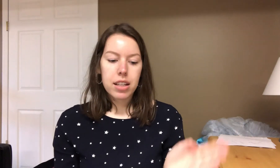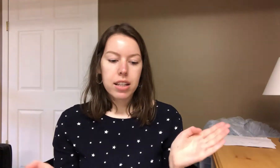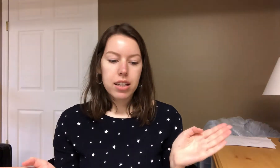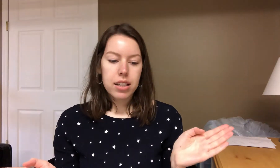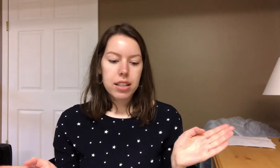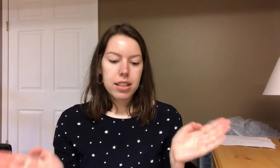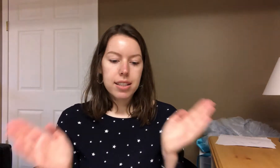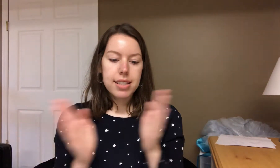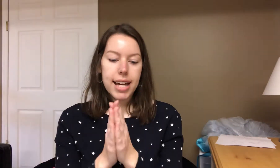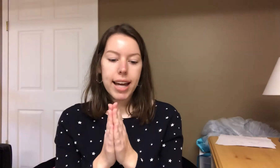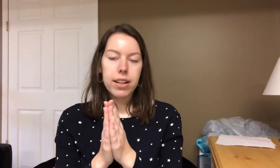Tail.